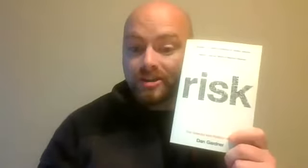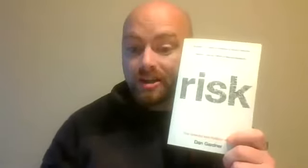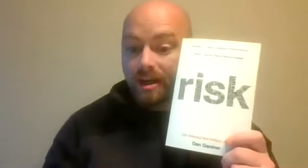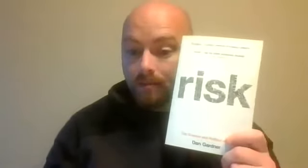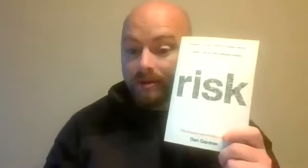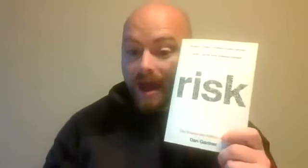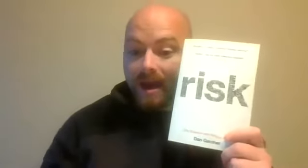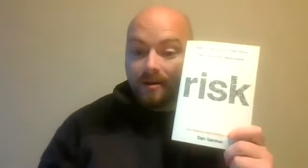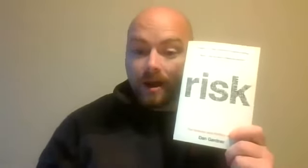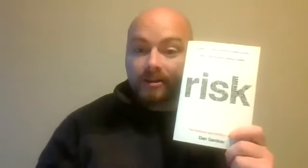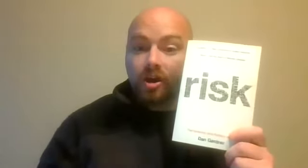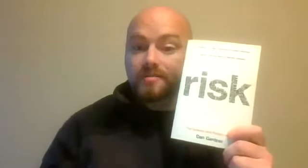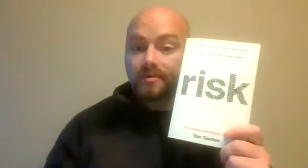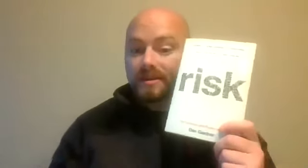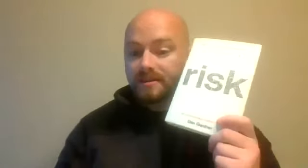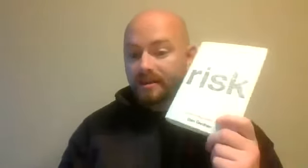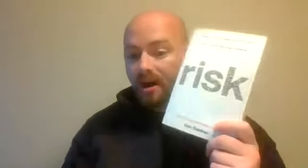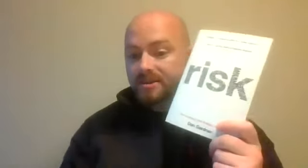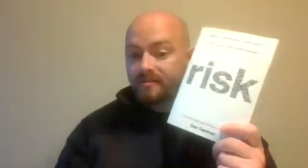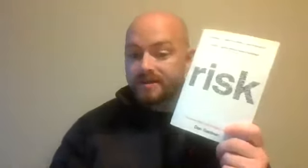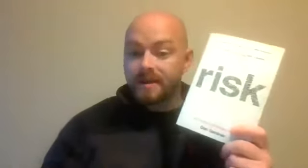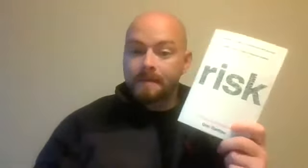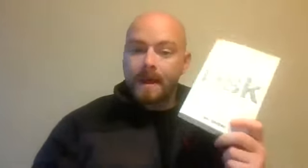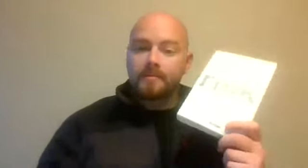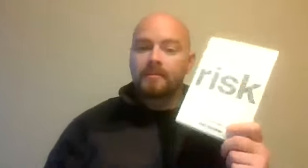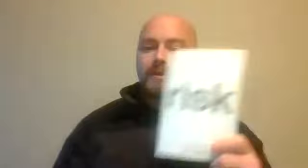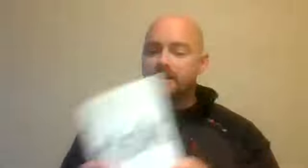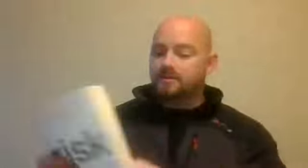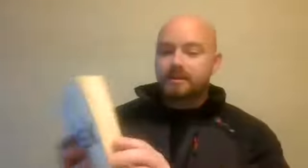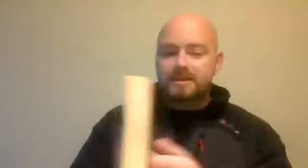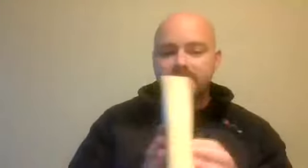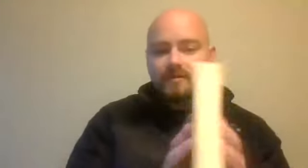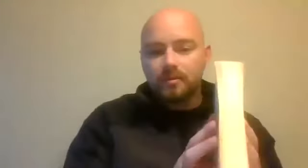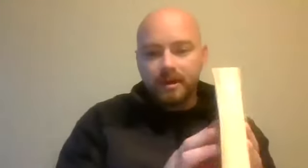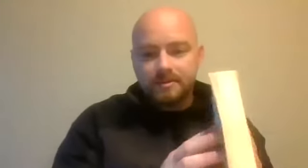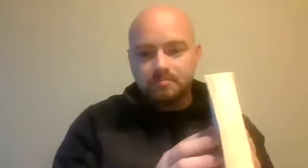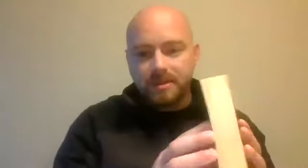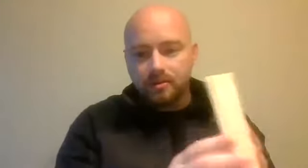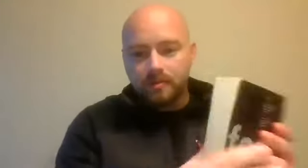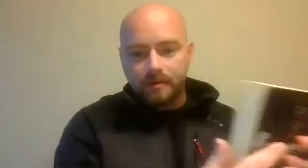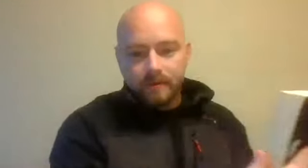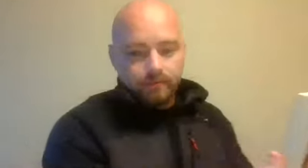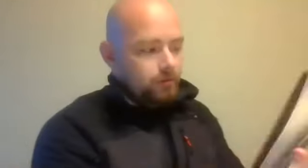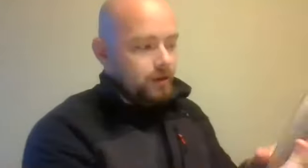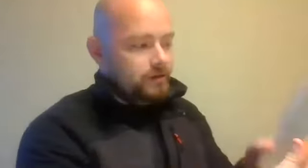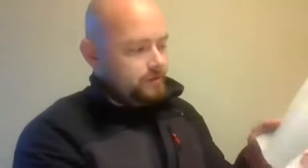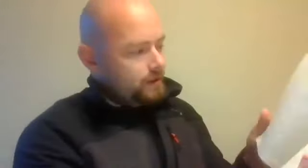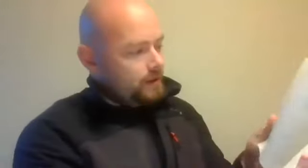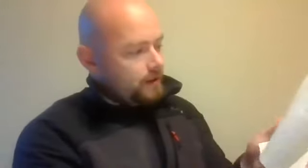Risk by Dan Gardner and it talks about the psychology of risk. I remember reading it so you can see from the book like it's beaten up and if you look in it,